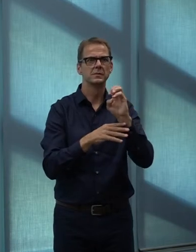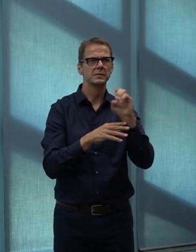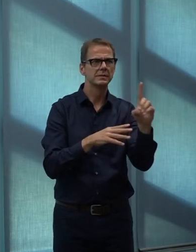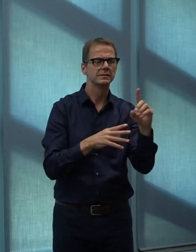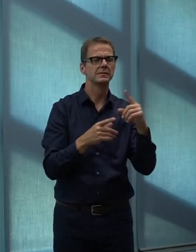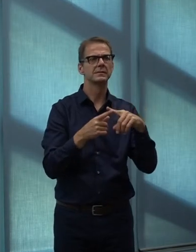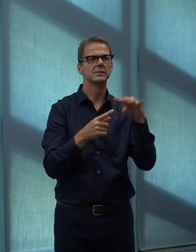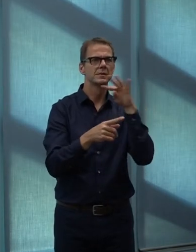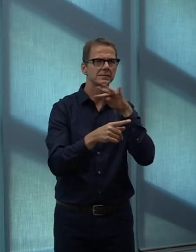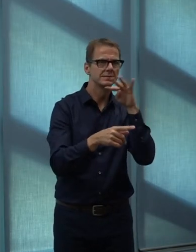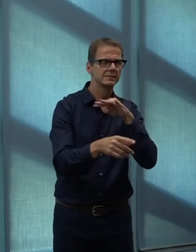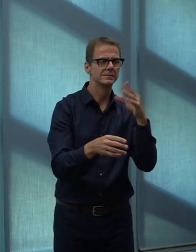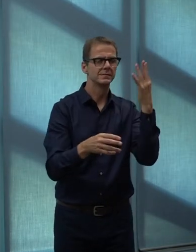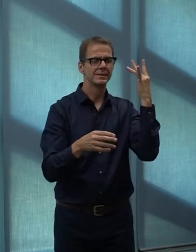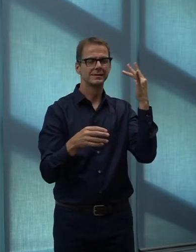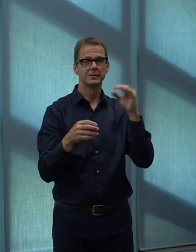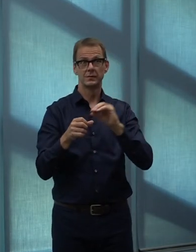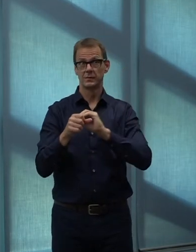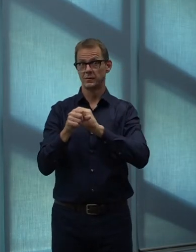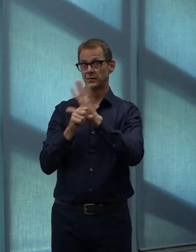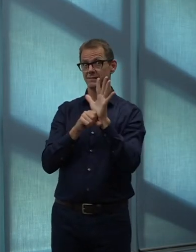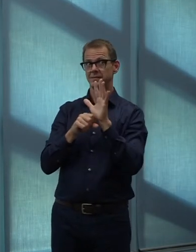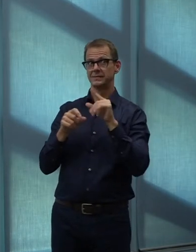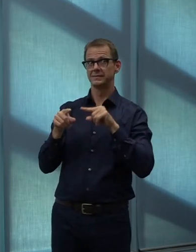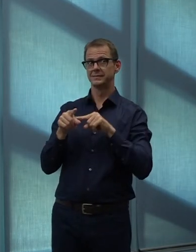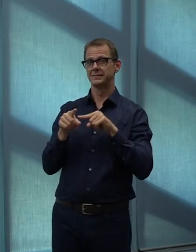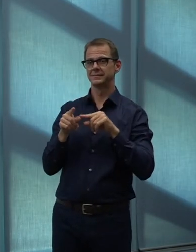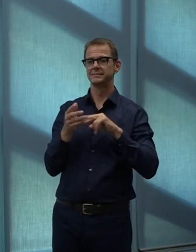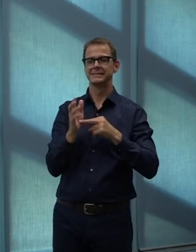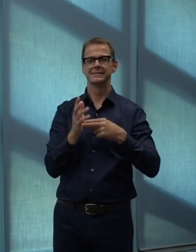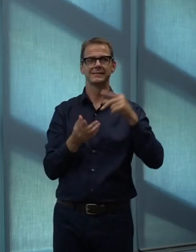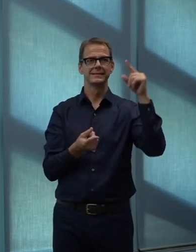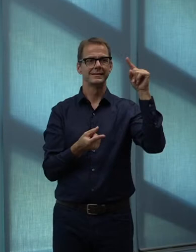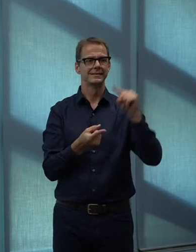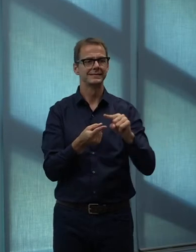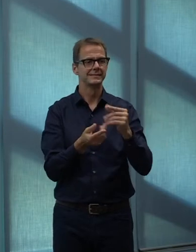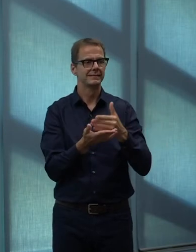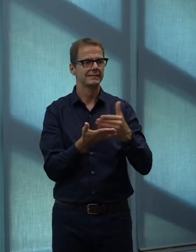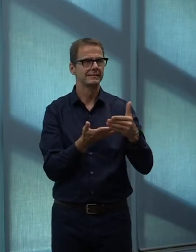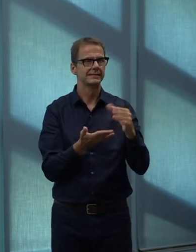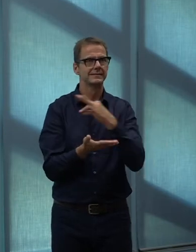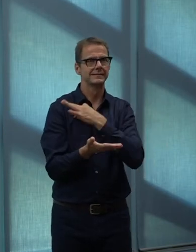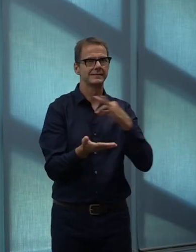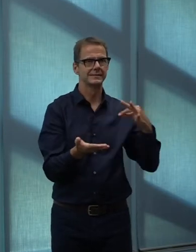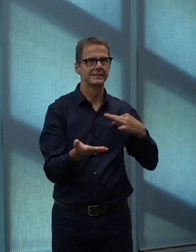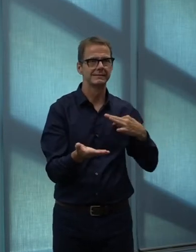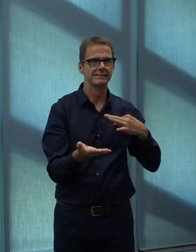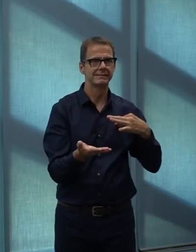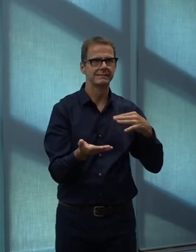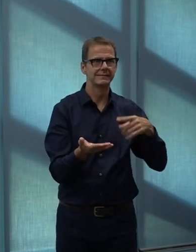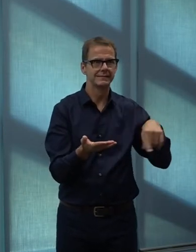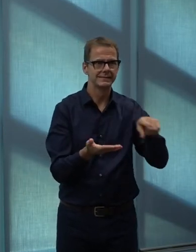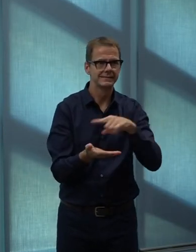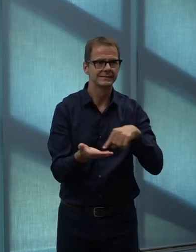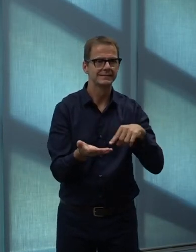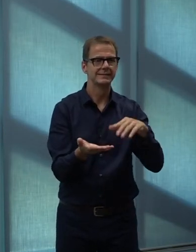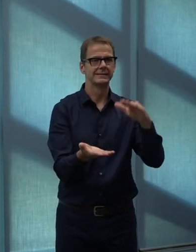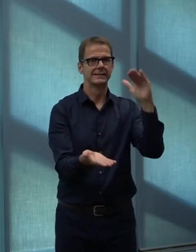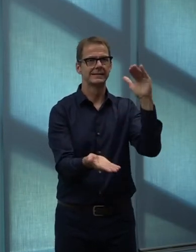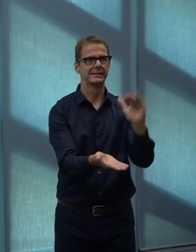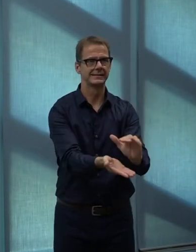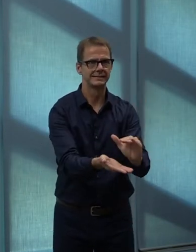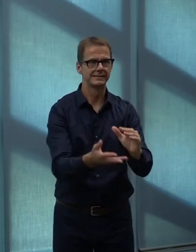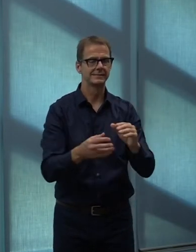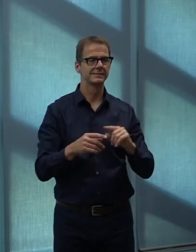levels. As I mentioned last night, we have heard the frustration from the public about turf maintenance and the appearance of our green